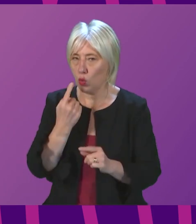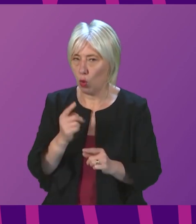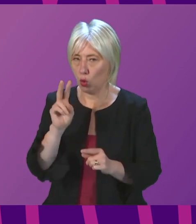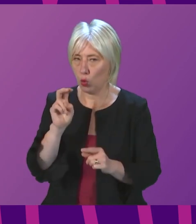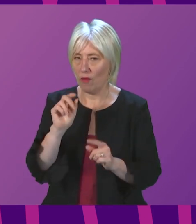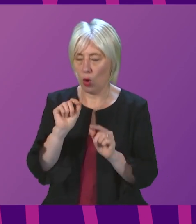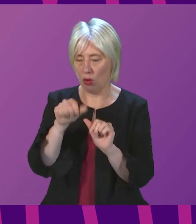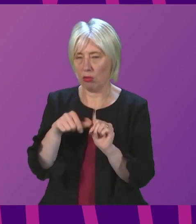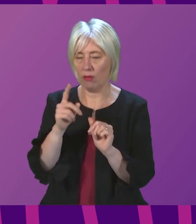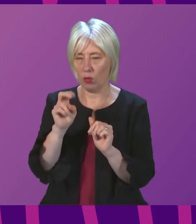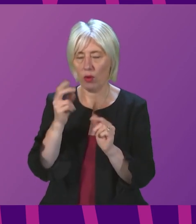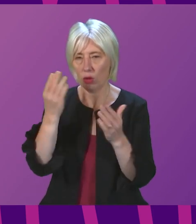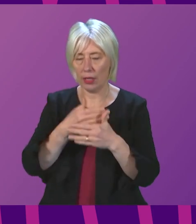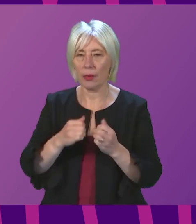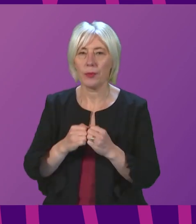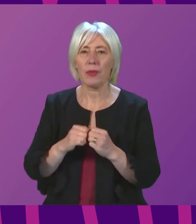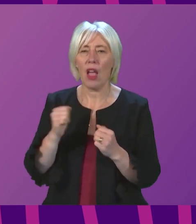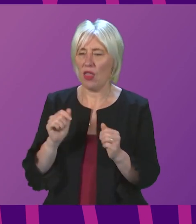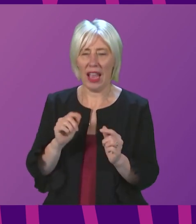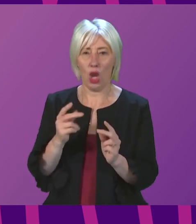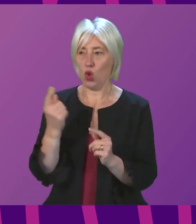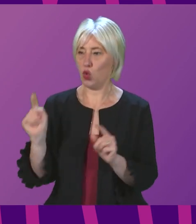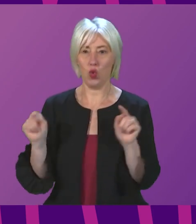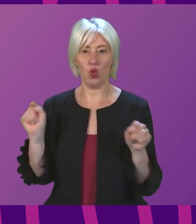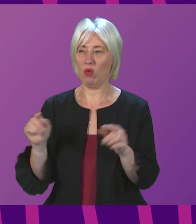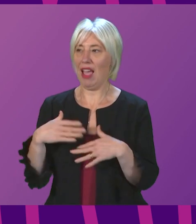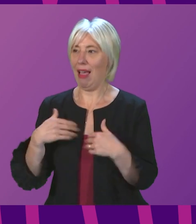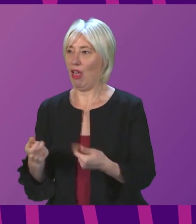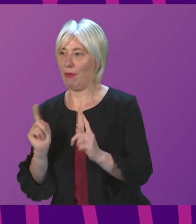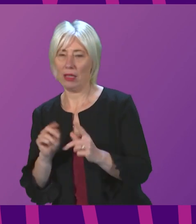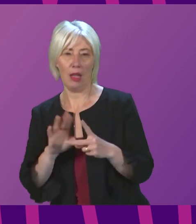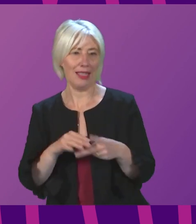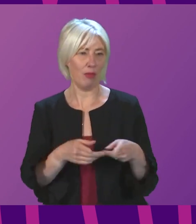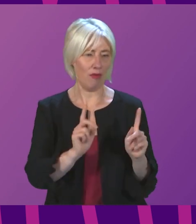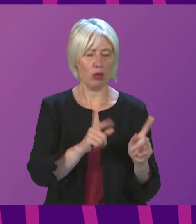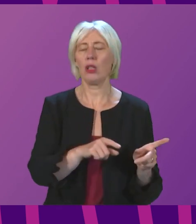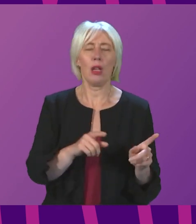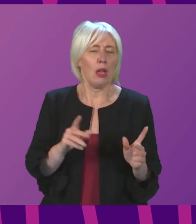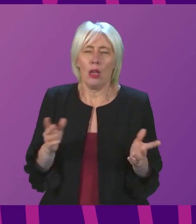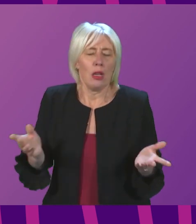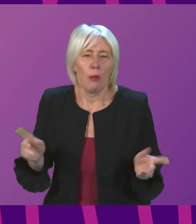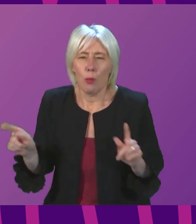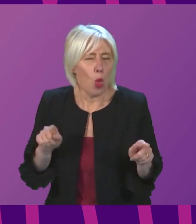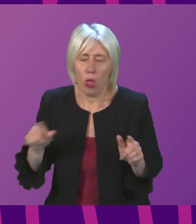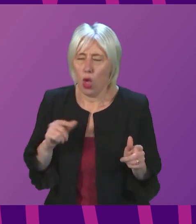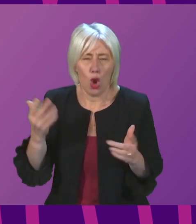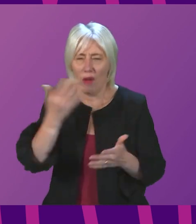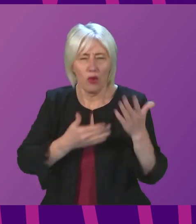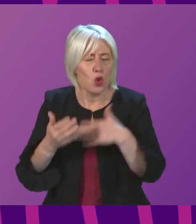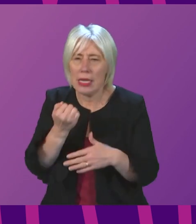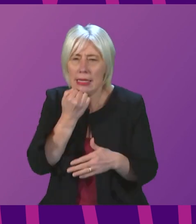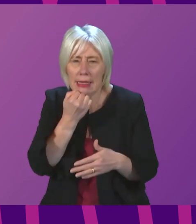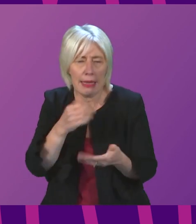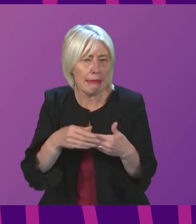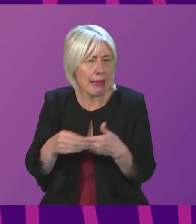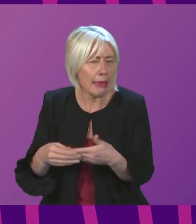inside of the First Minister have given confusing and inaccurate advice to businesses in the course of today. So can the First